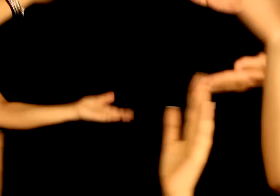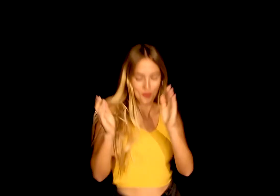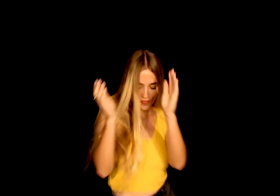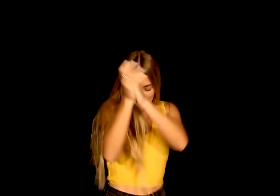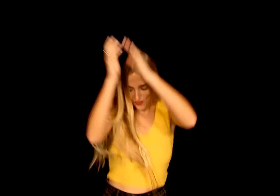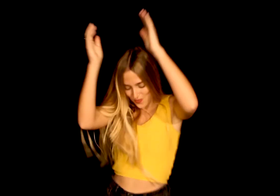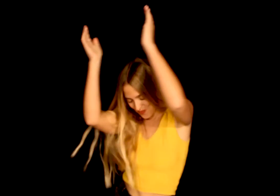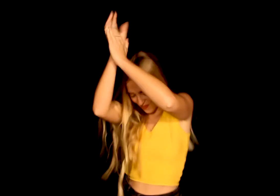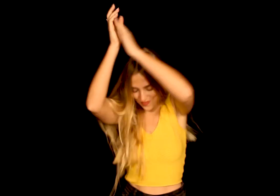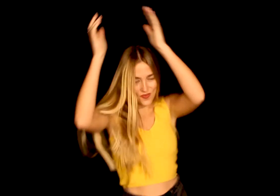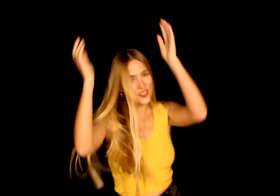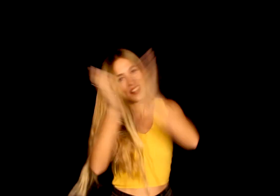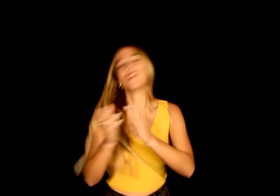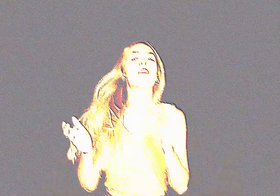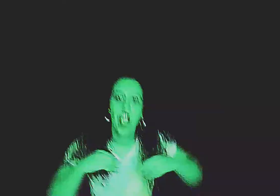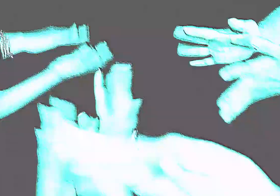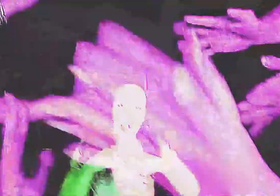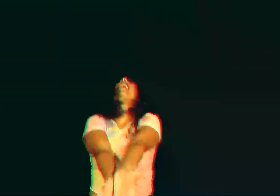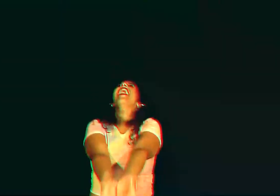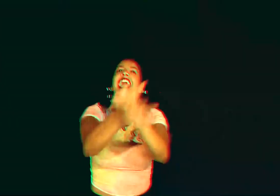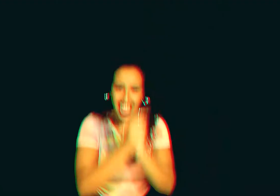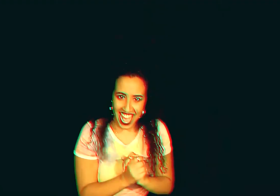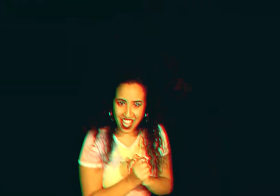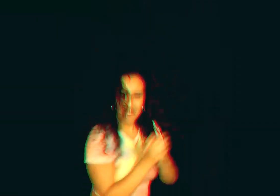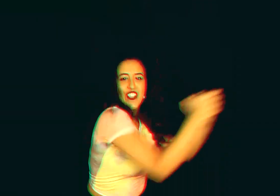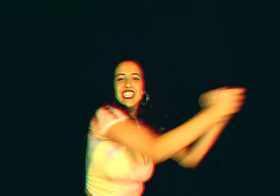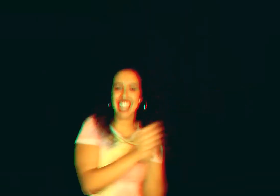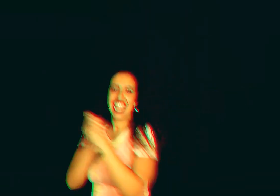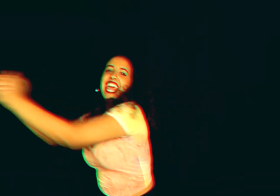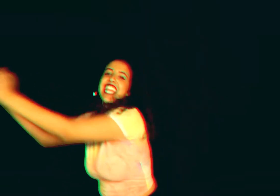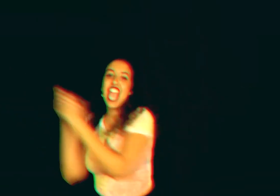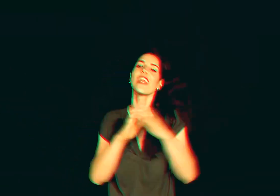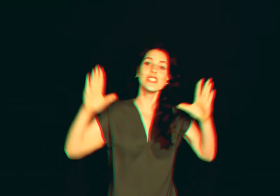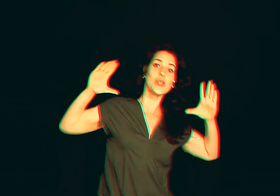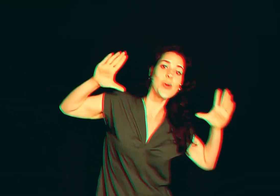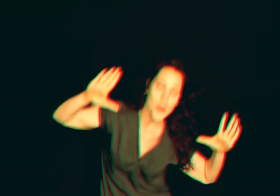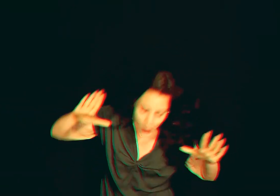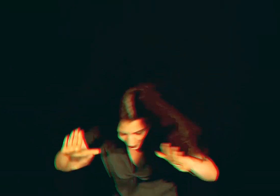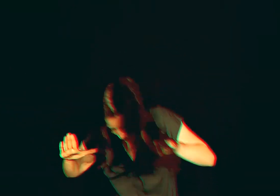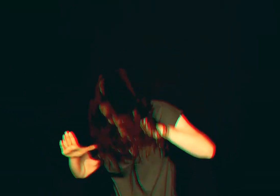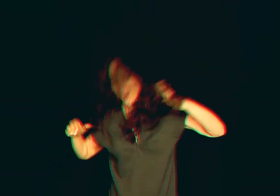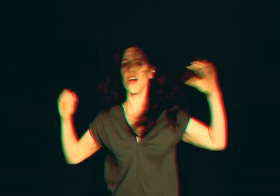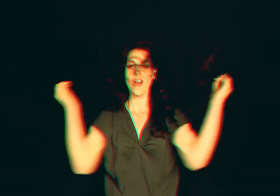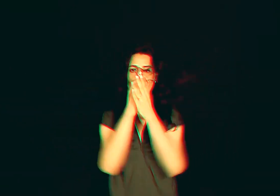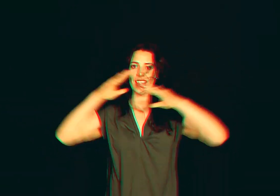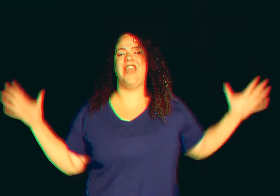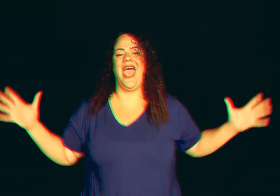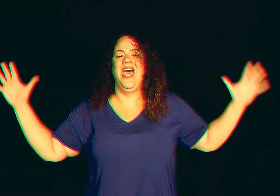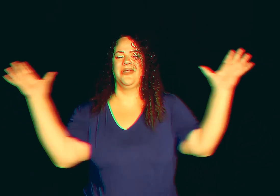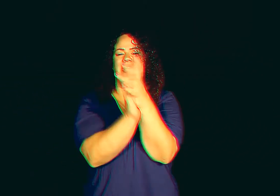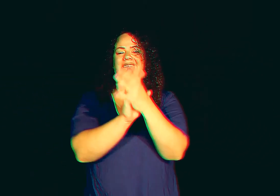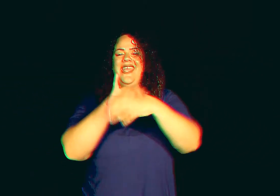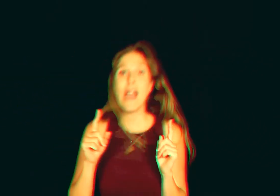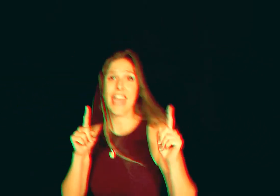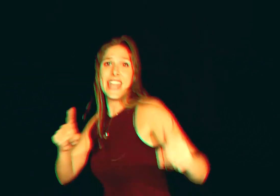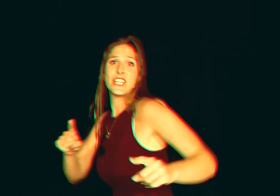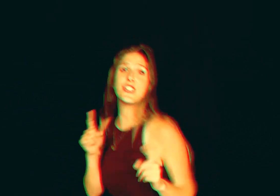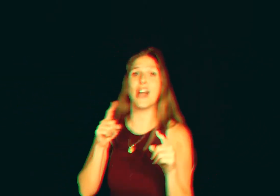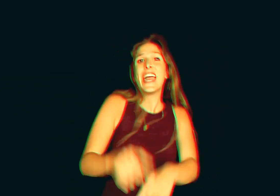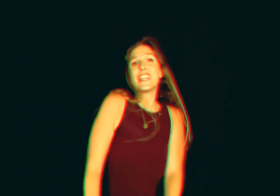three together